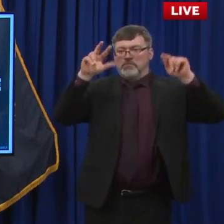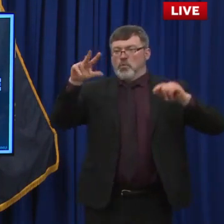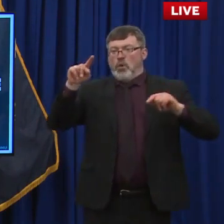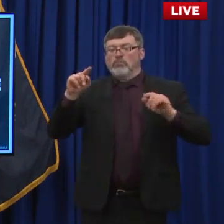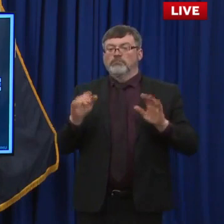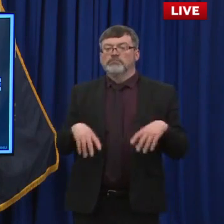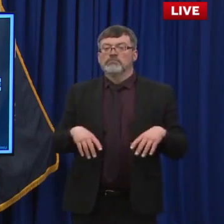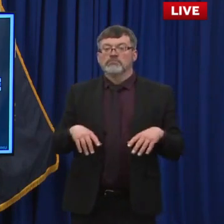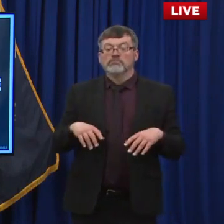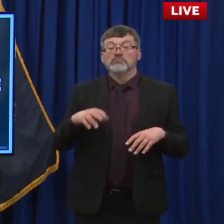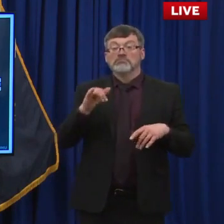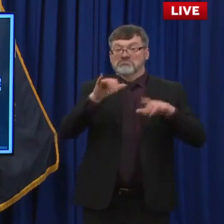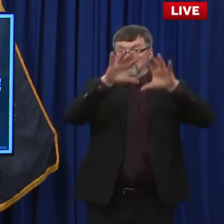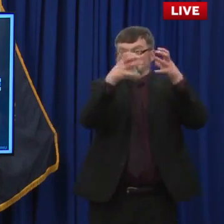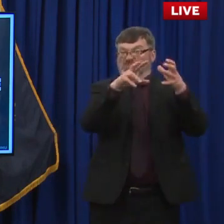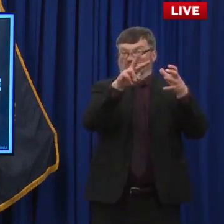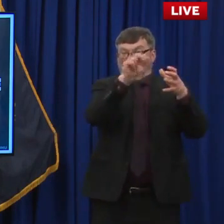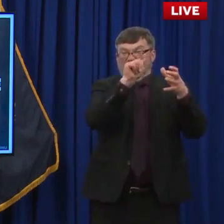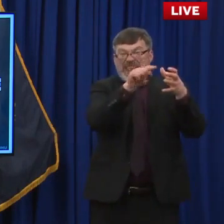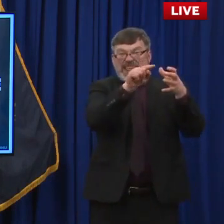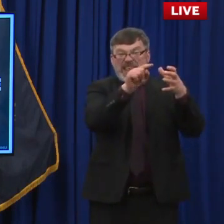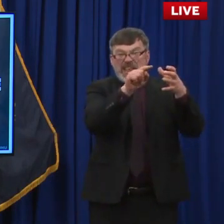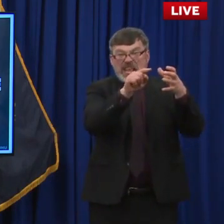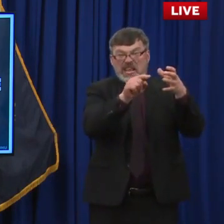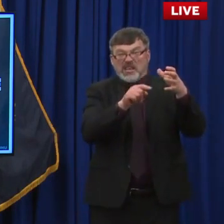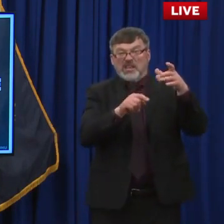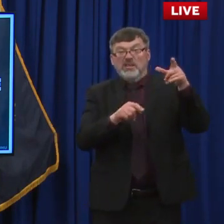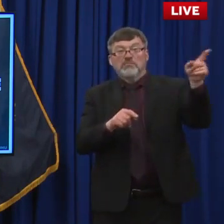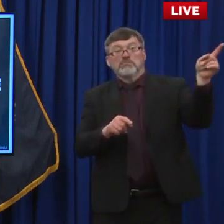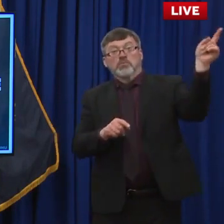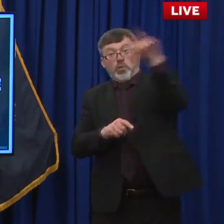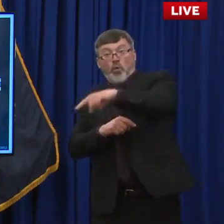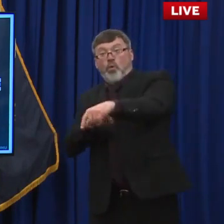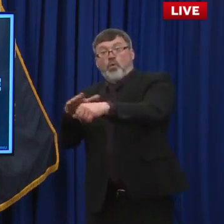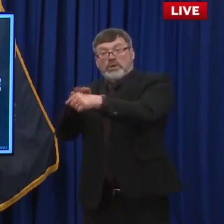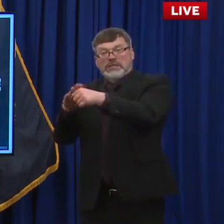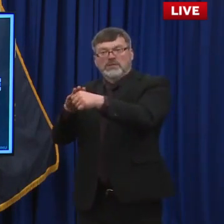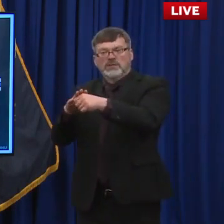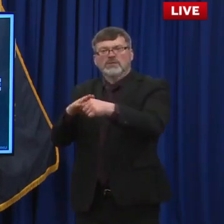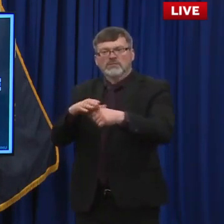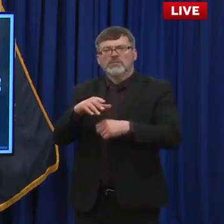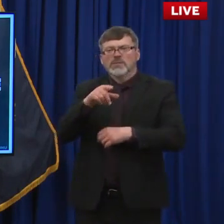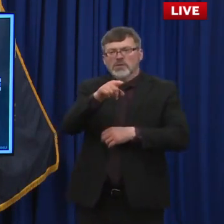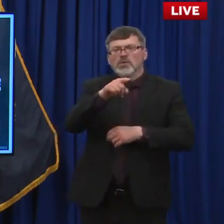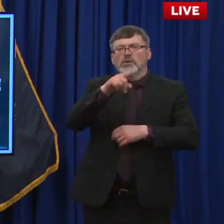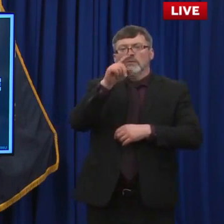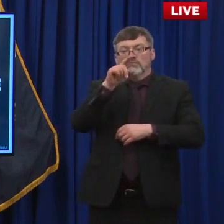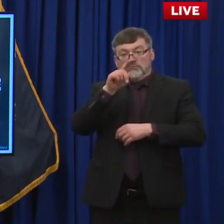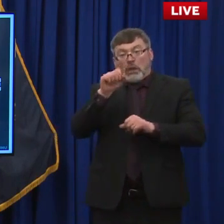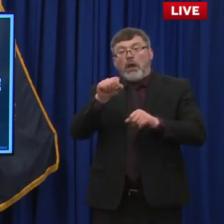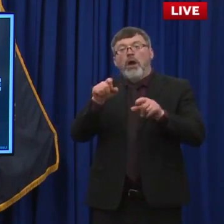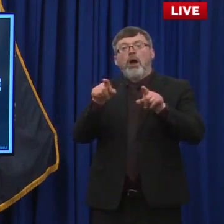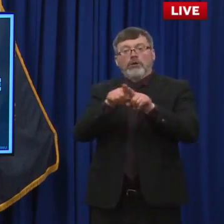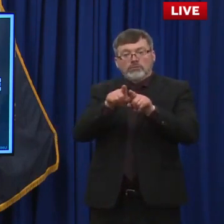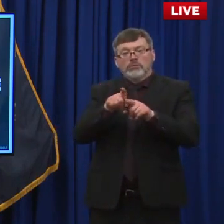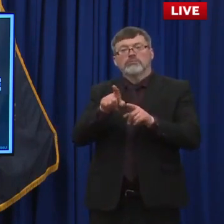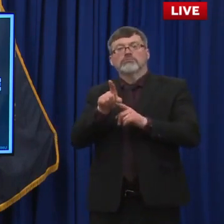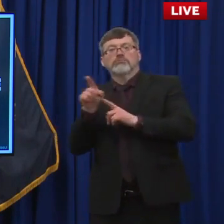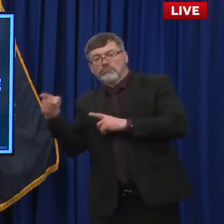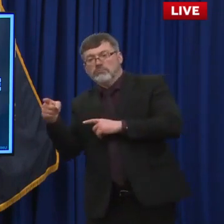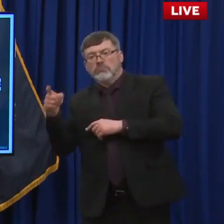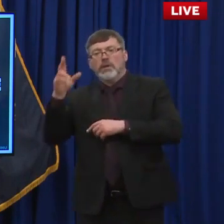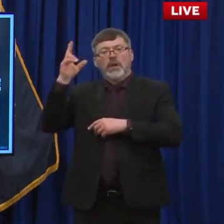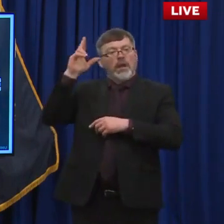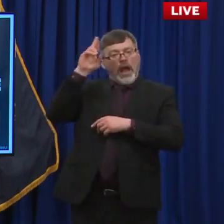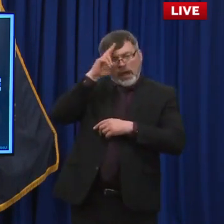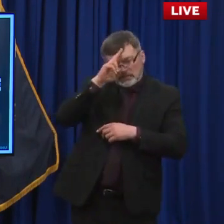these regional clinics were able to begin registering to get vaccinated at a state or hospital run site yesterday. Around 10,000